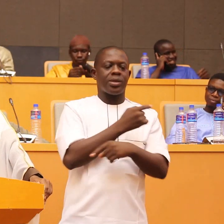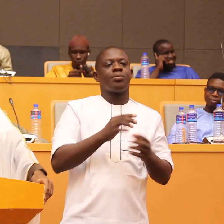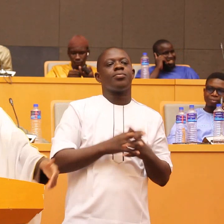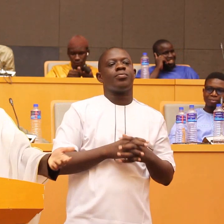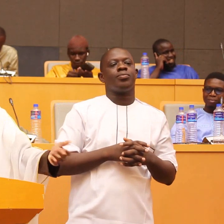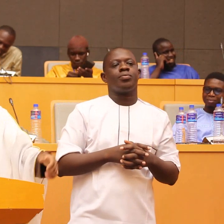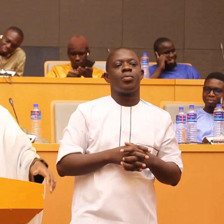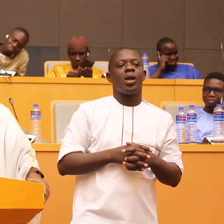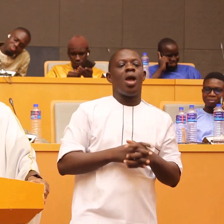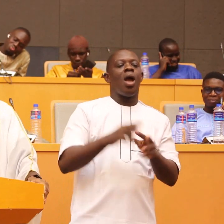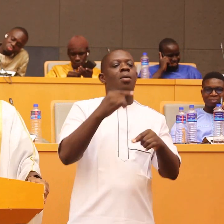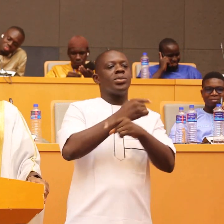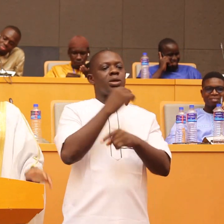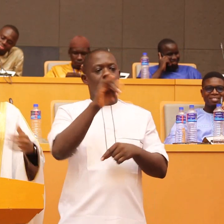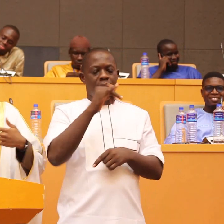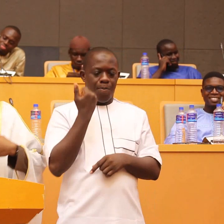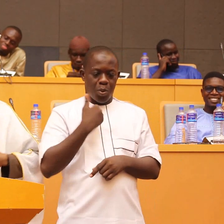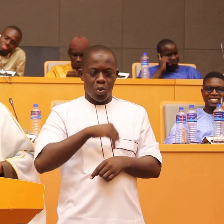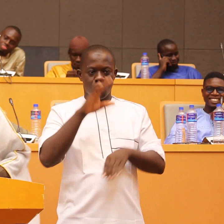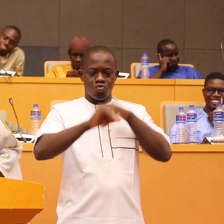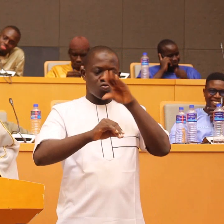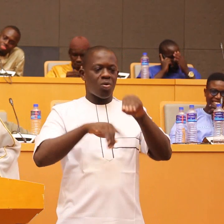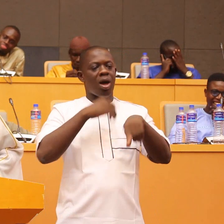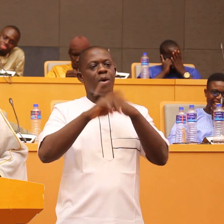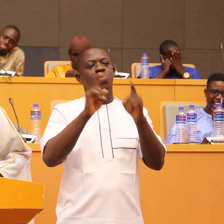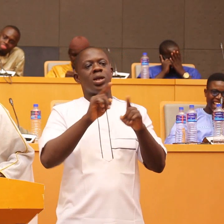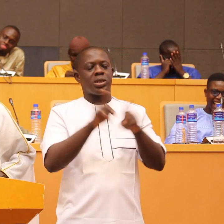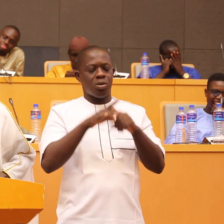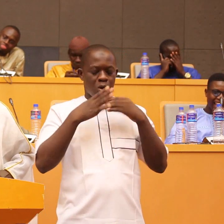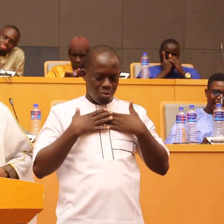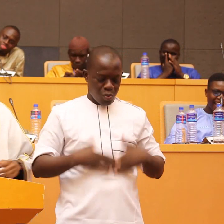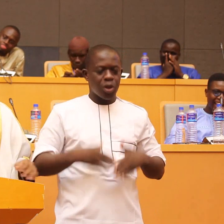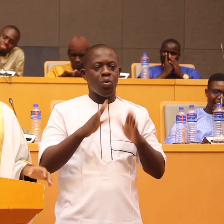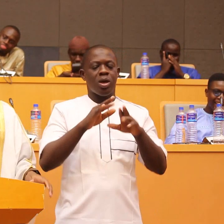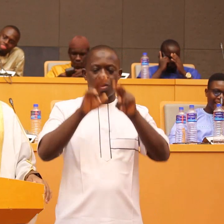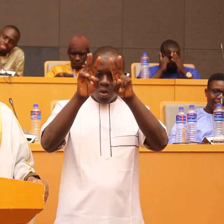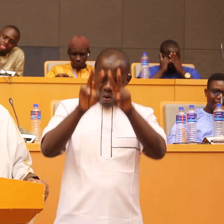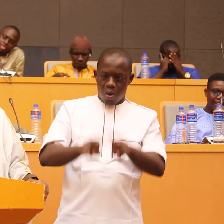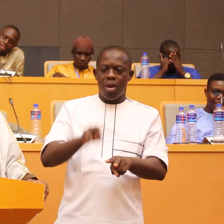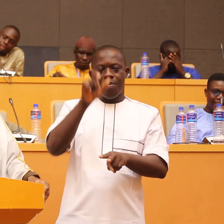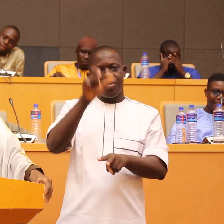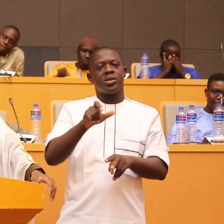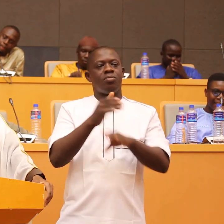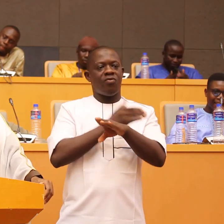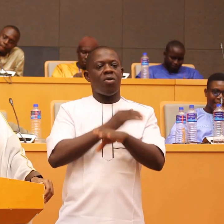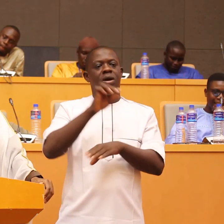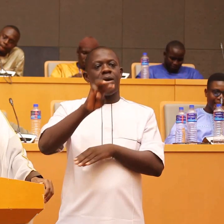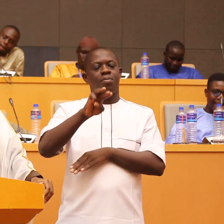one of the mistakes that people do is the appearance and the sheikh mentioned that here when